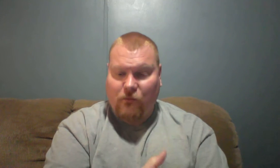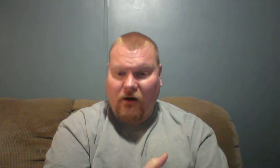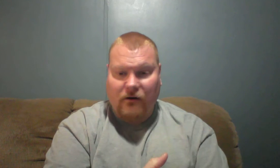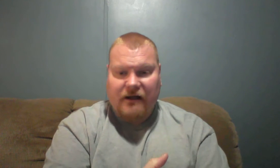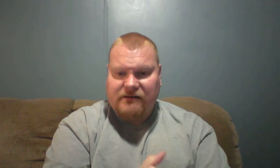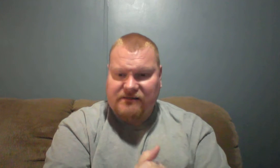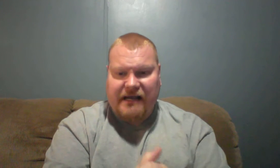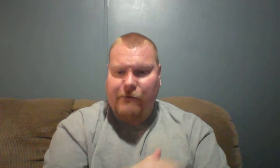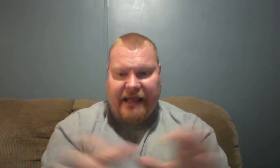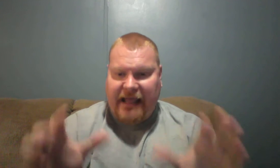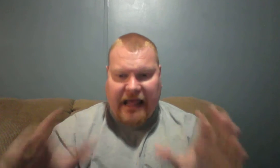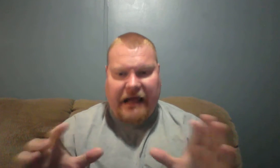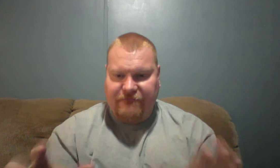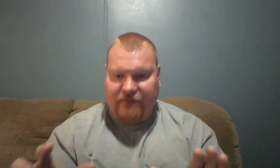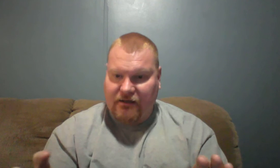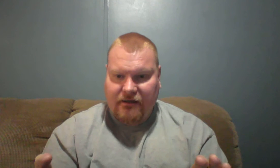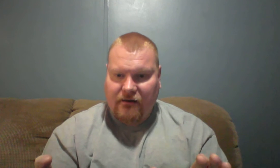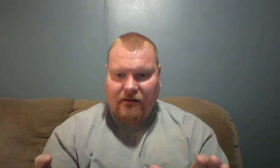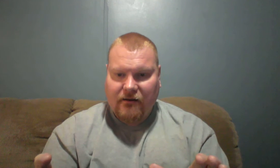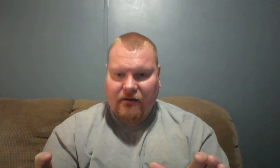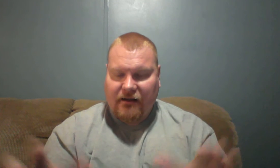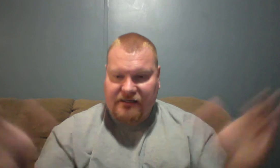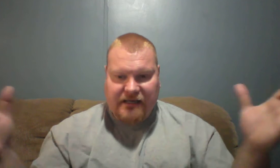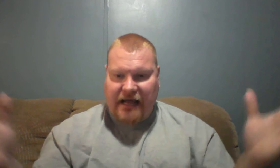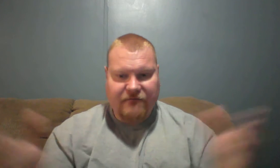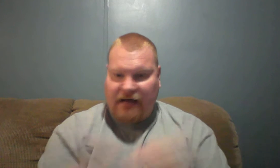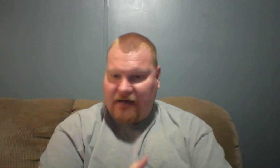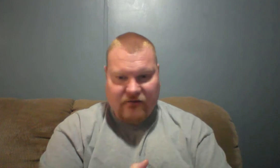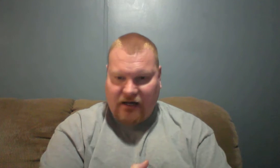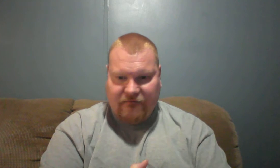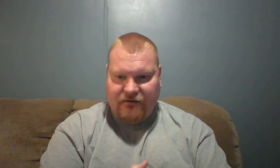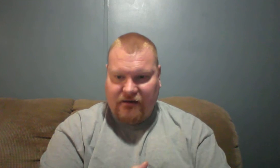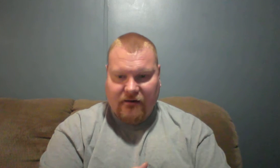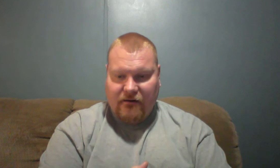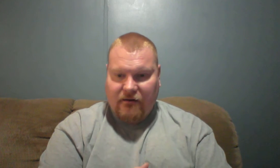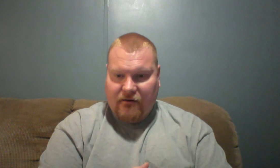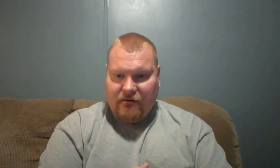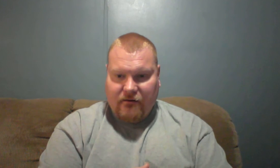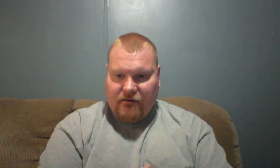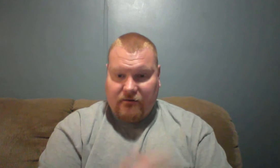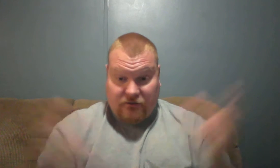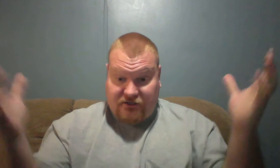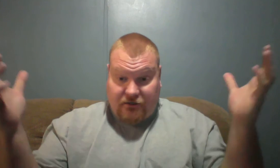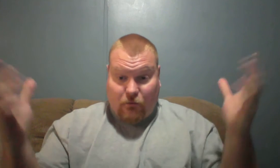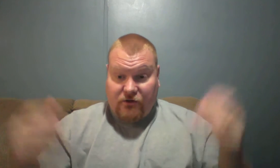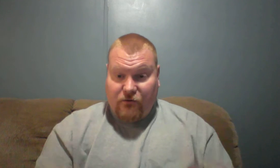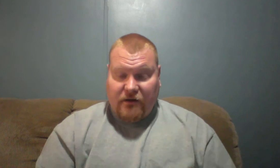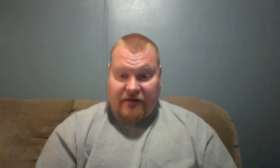walk I'm not saying we can't have fun like I said I have a lot of fun doing whatever